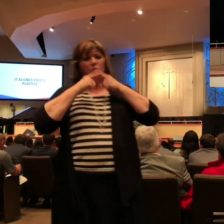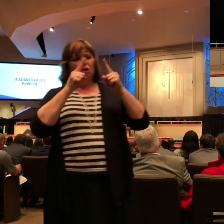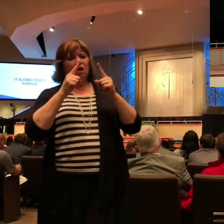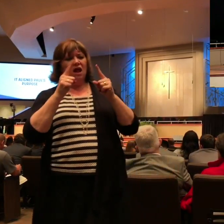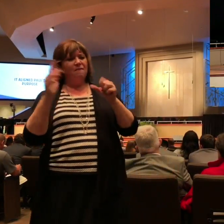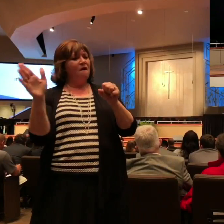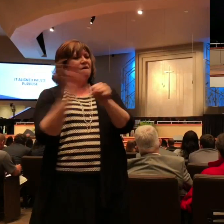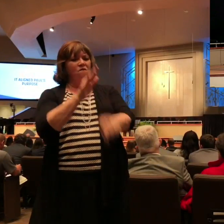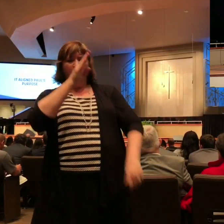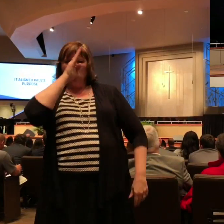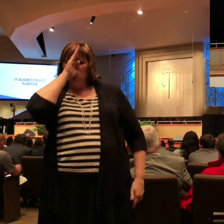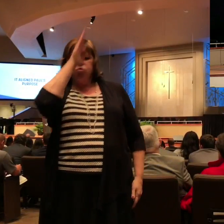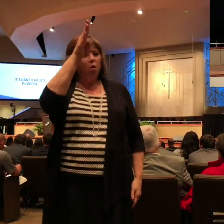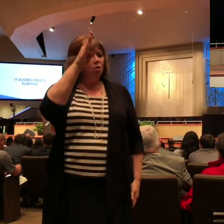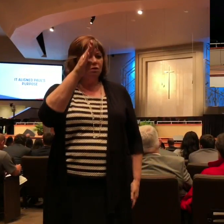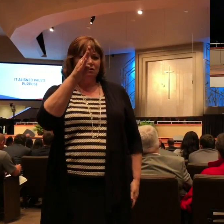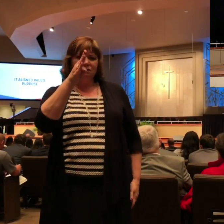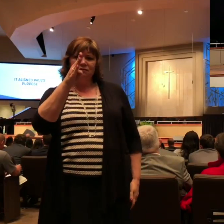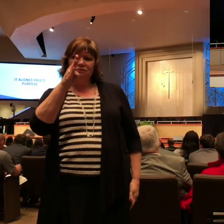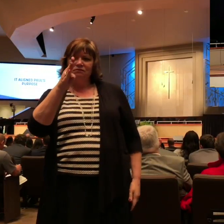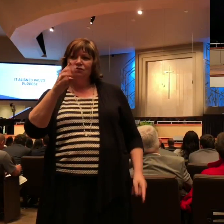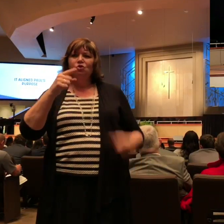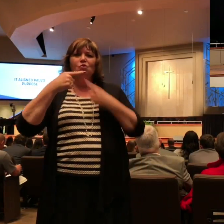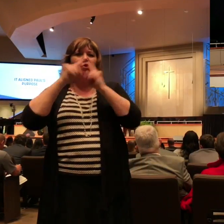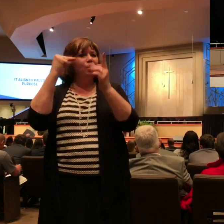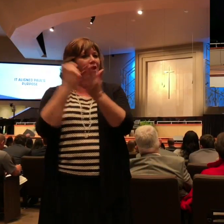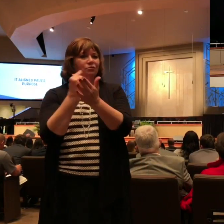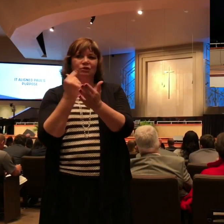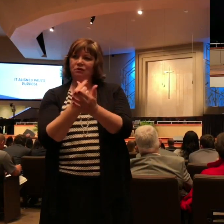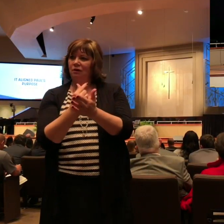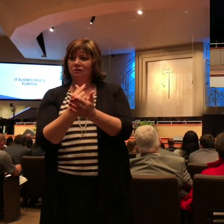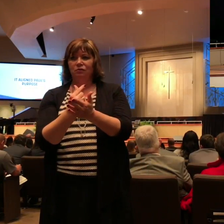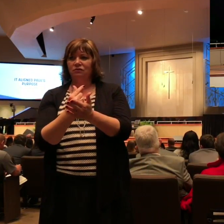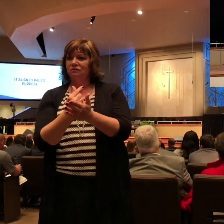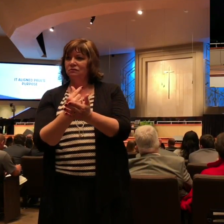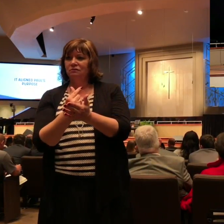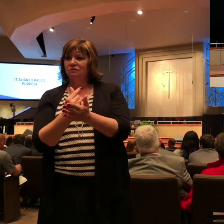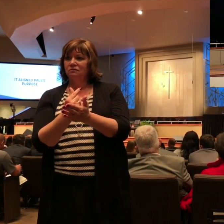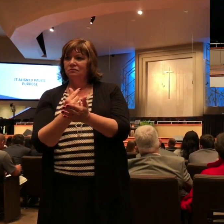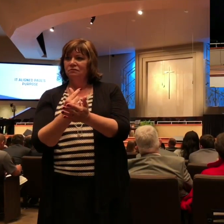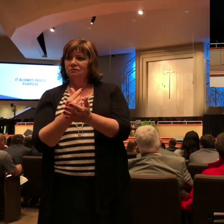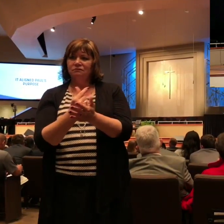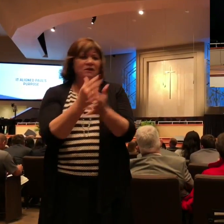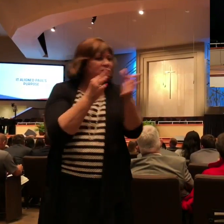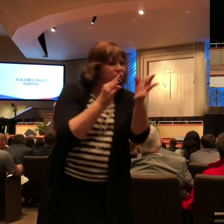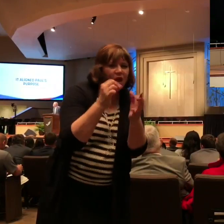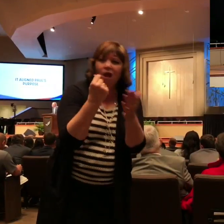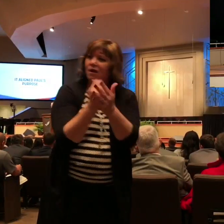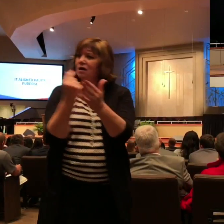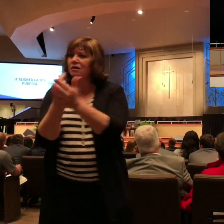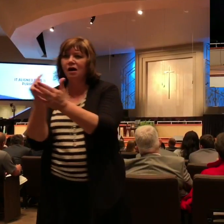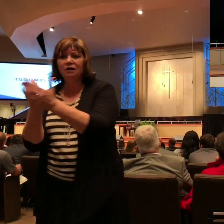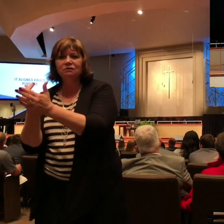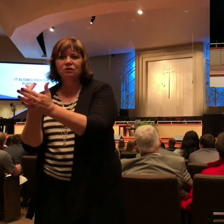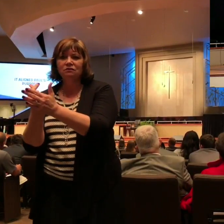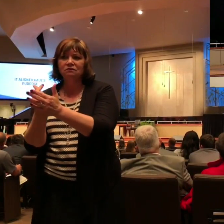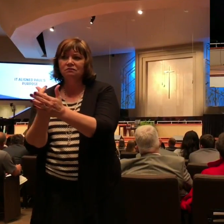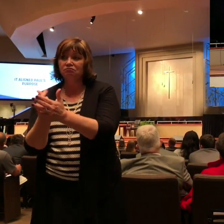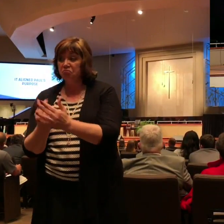suffering did not intimidate Paul he spoke with incredible boldness the gospel message certainly his prison guards would attest to this